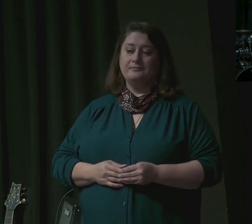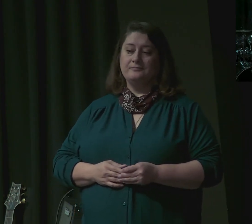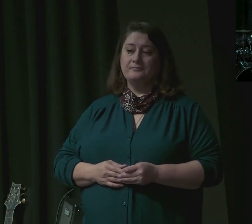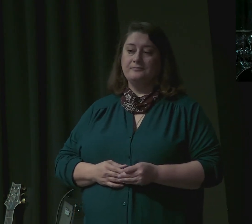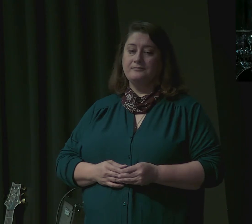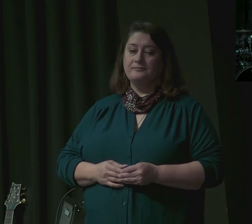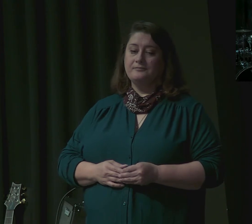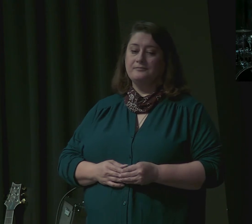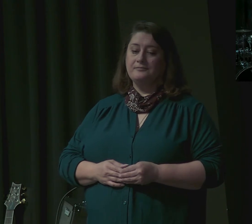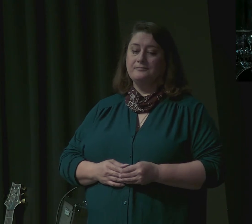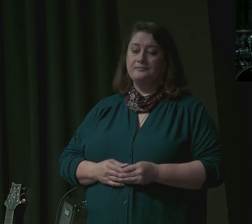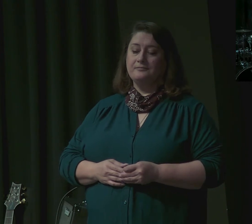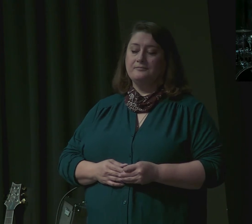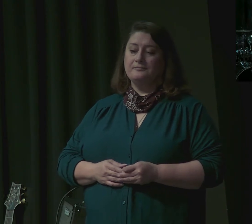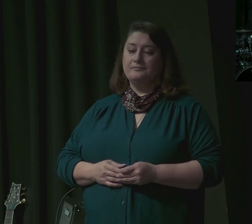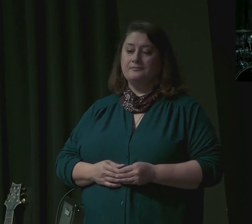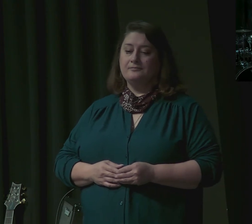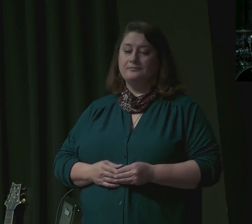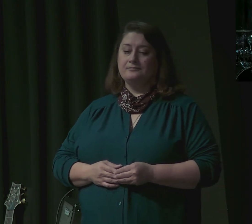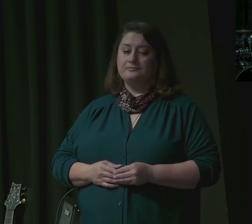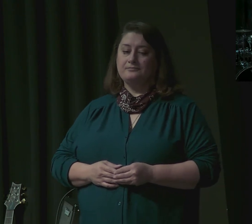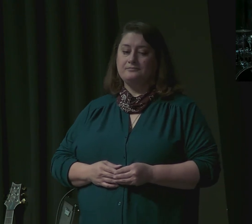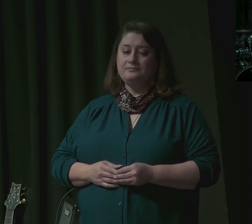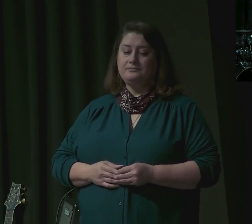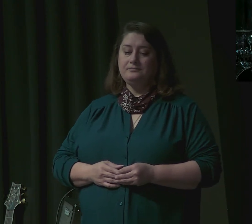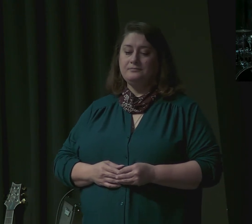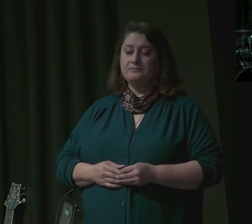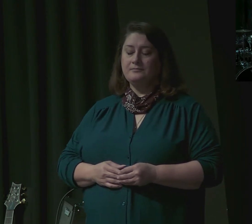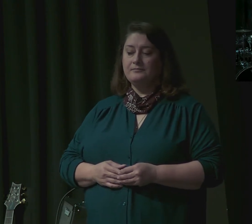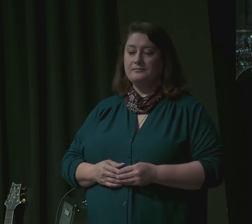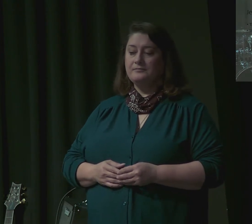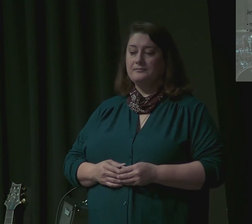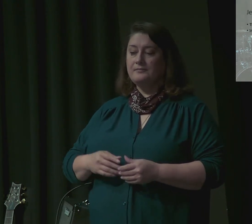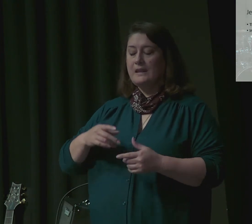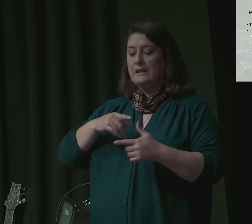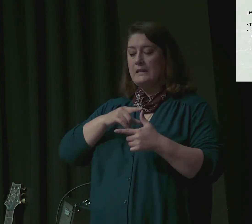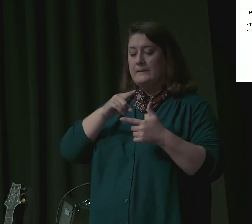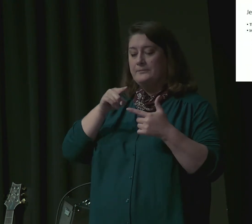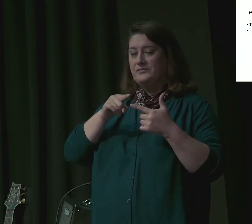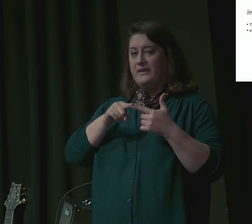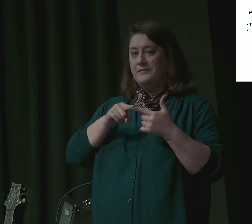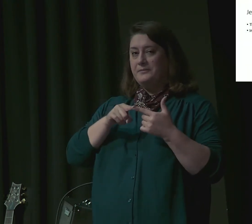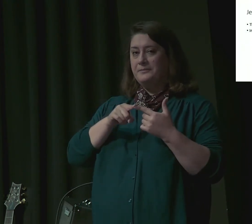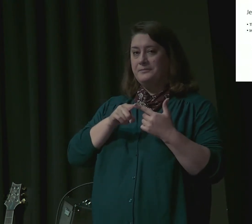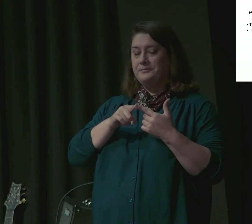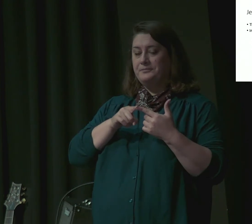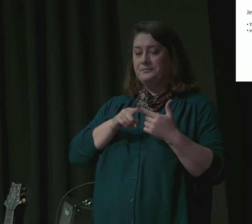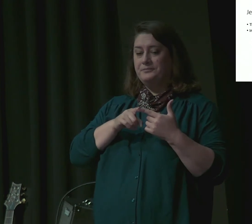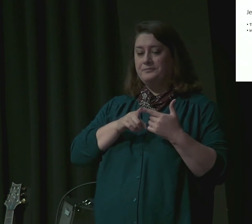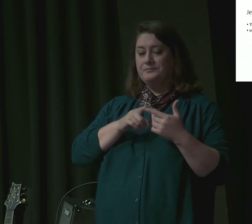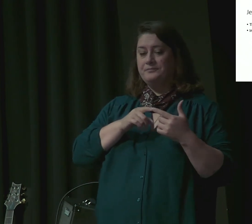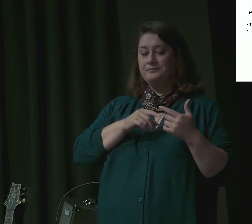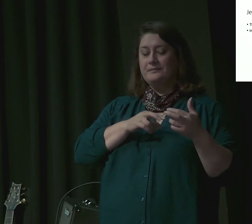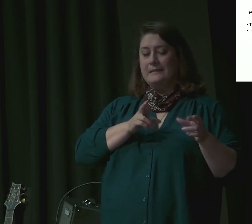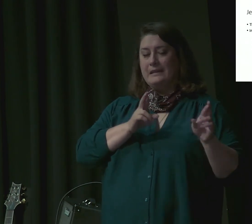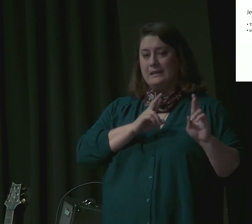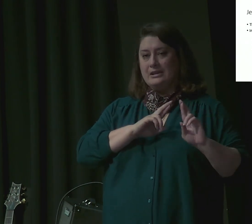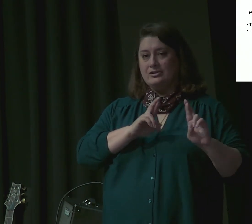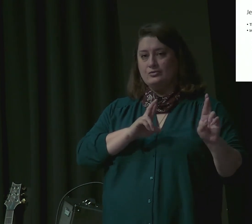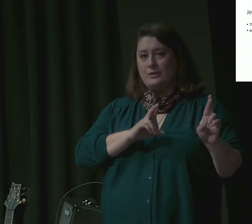our God and your God. And then there is the preparation for the meal and they seem to take him at